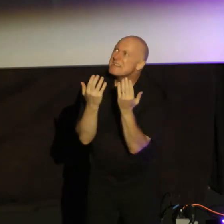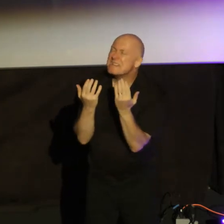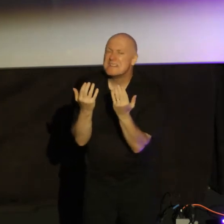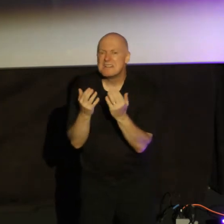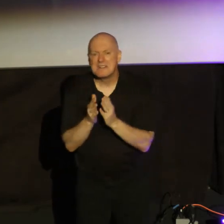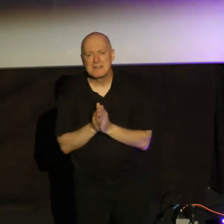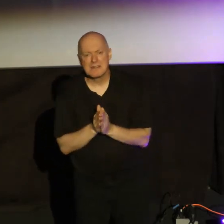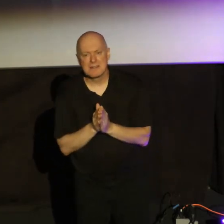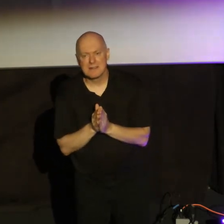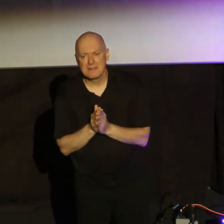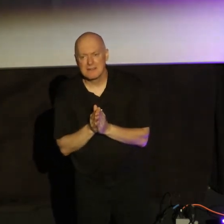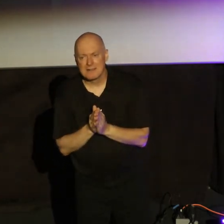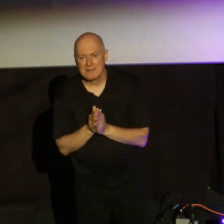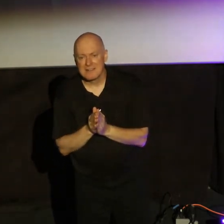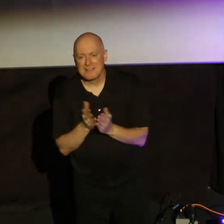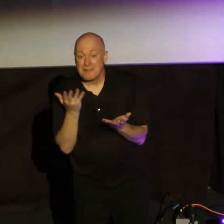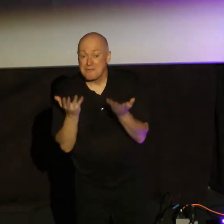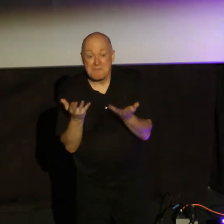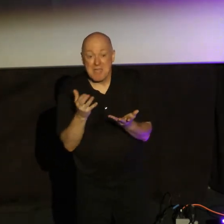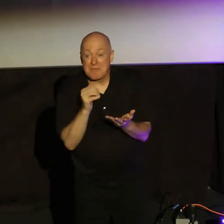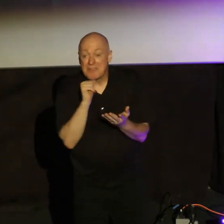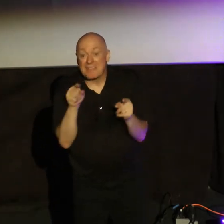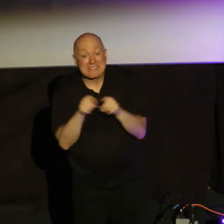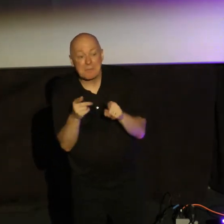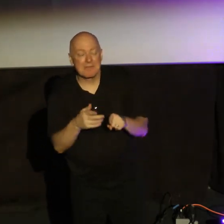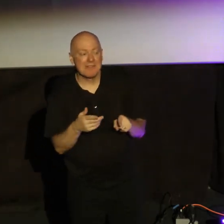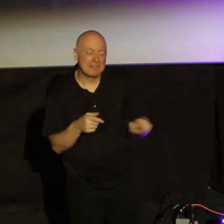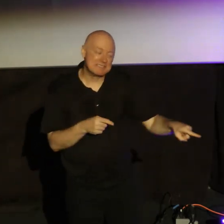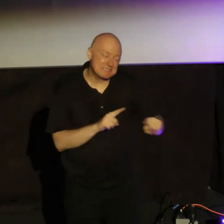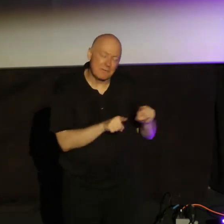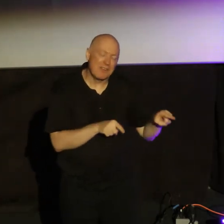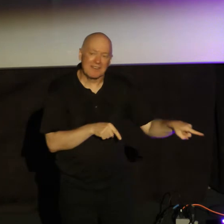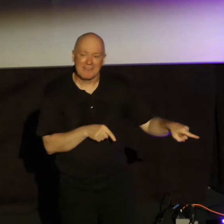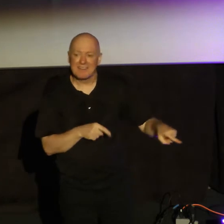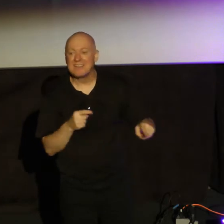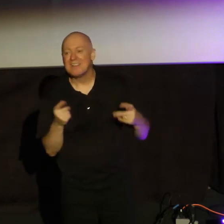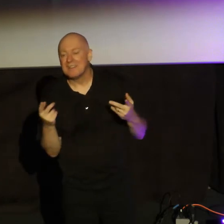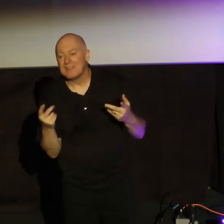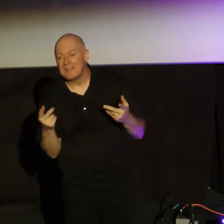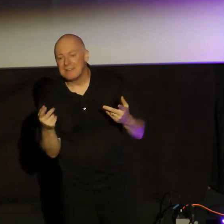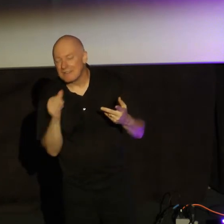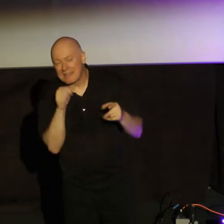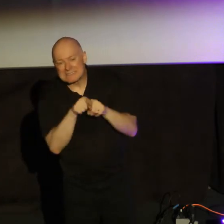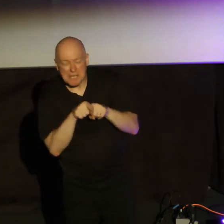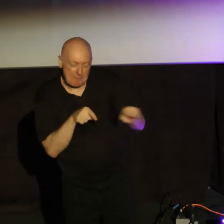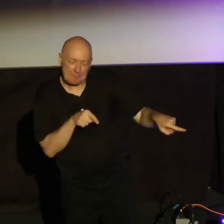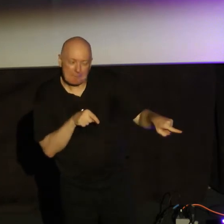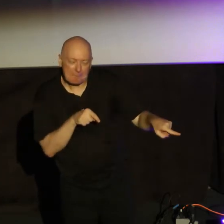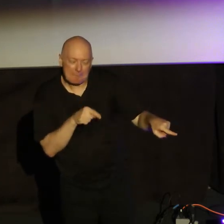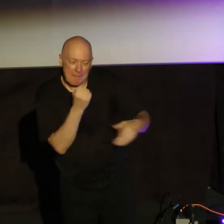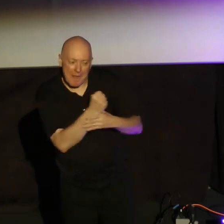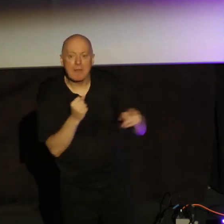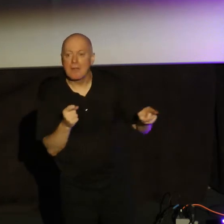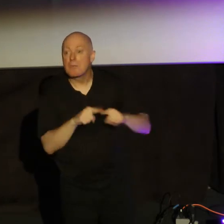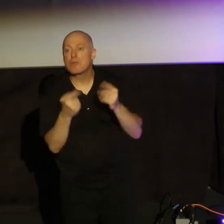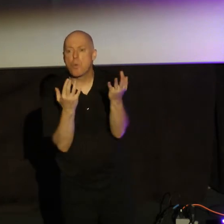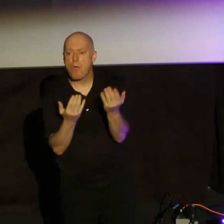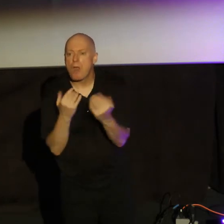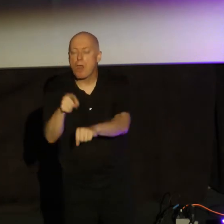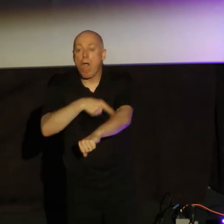And maybe it's not the same thing that they're waiting on, and surely, in many cases, it's not. But you've been waiting for a long time, and my